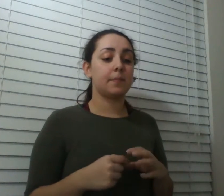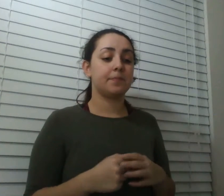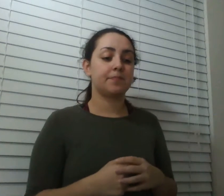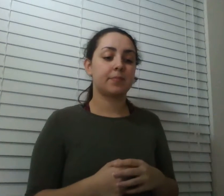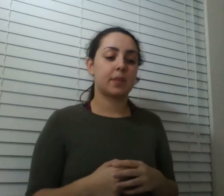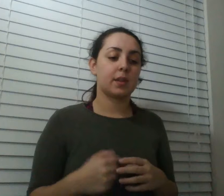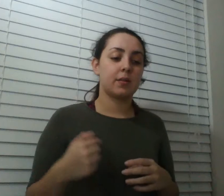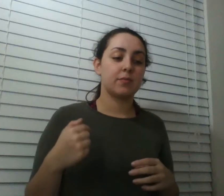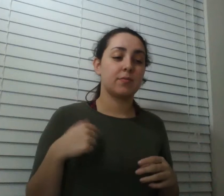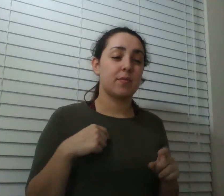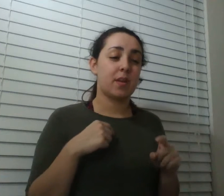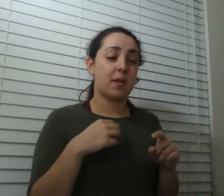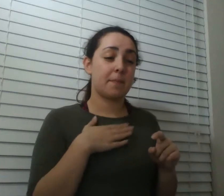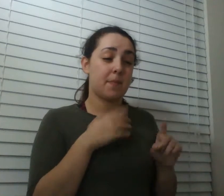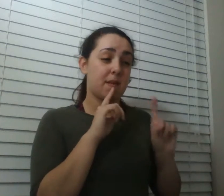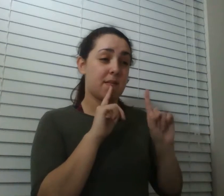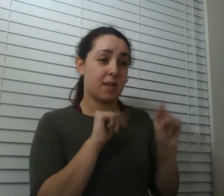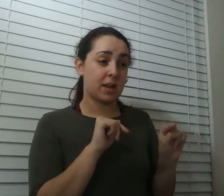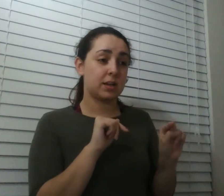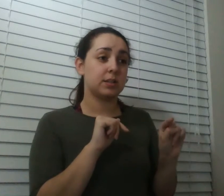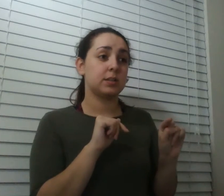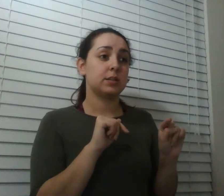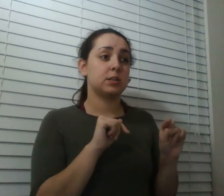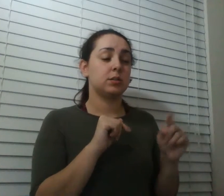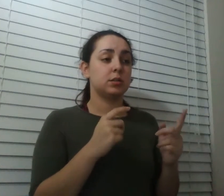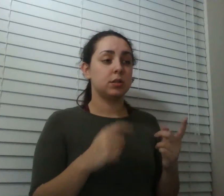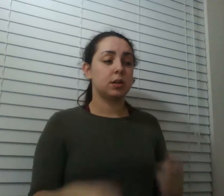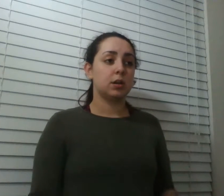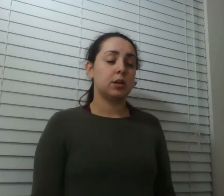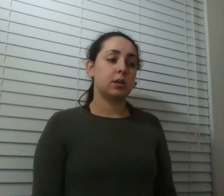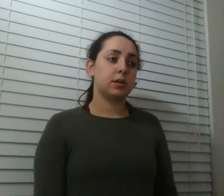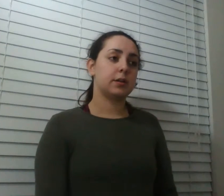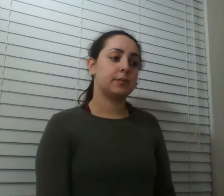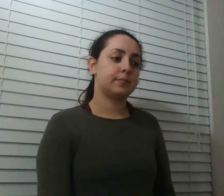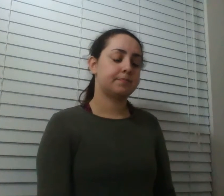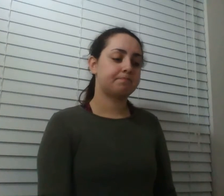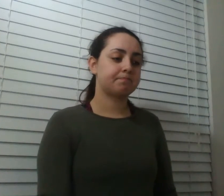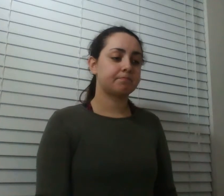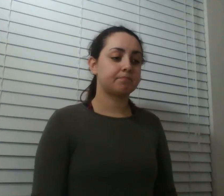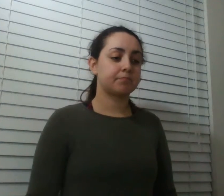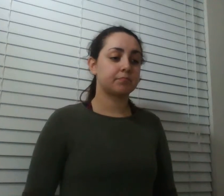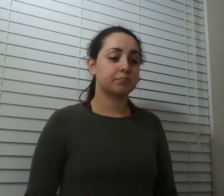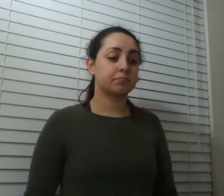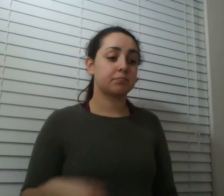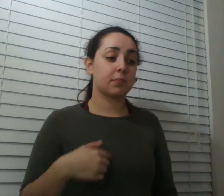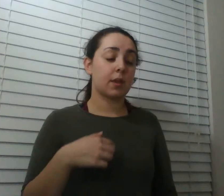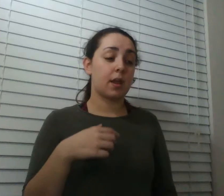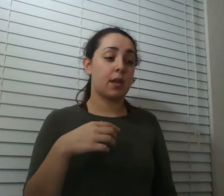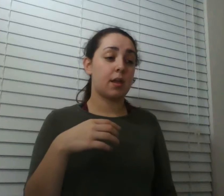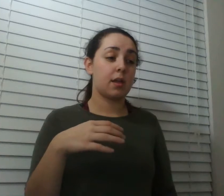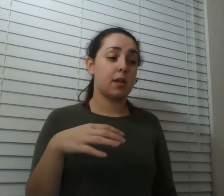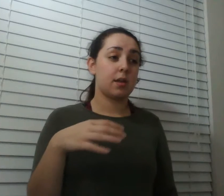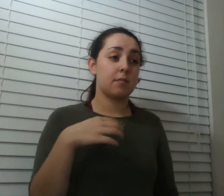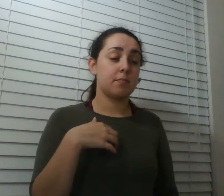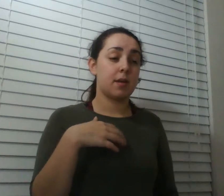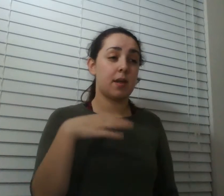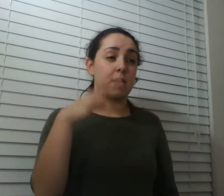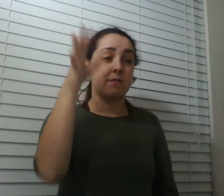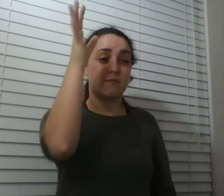they were disturbing answers you know when my father asked would you accept a shorter lifespan at that point in time i thought